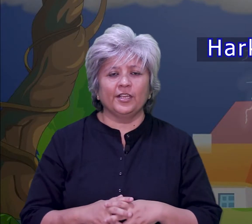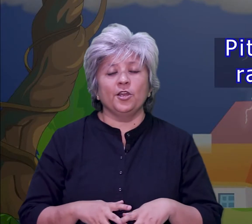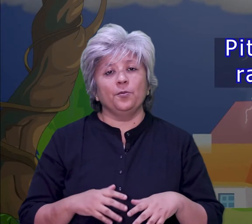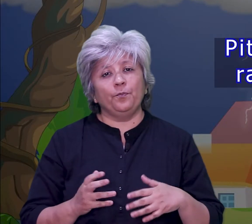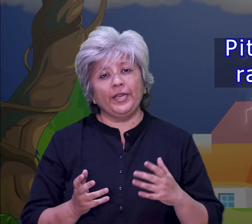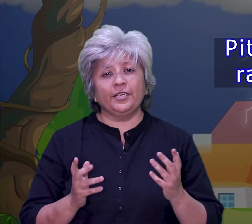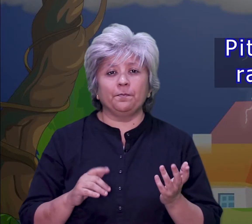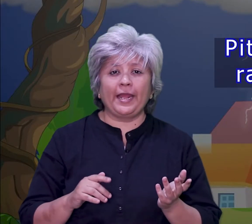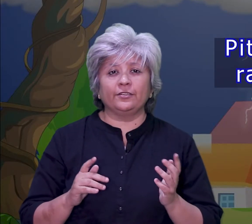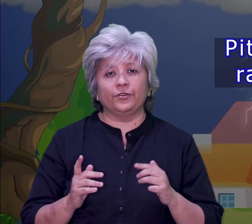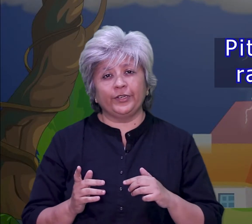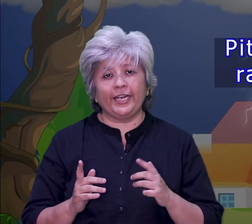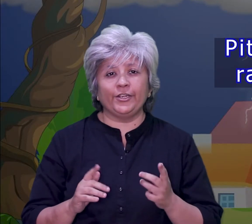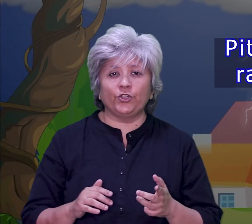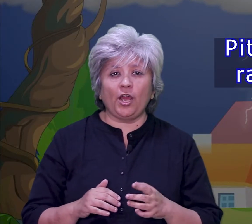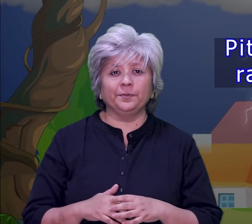Pitter-patter rain drops.